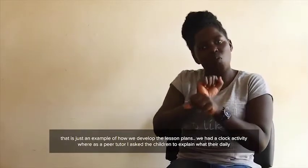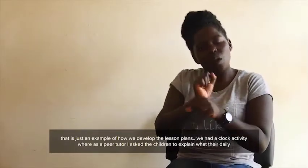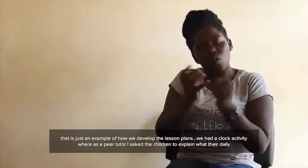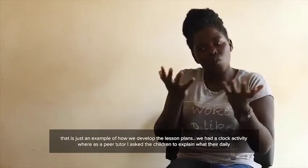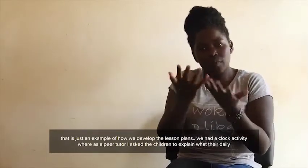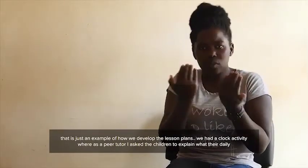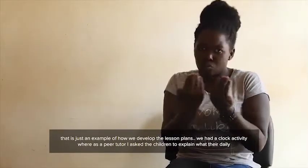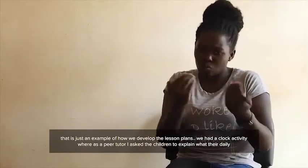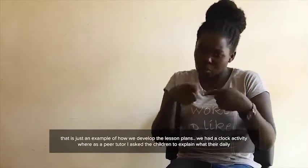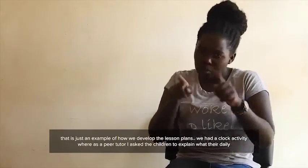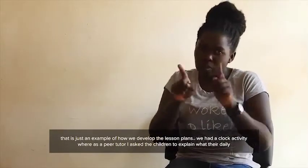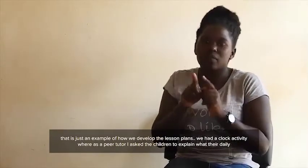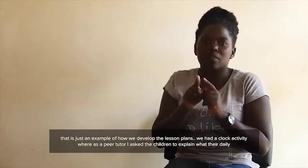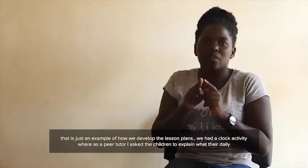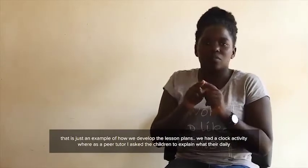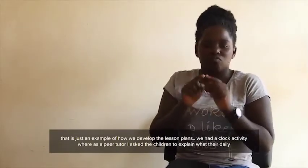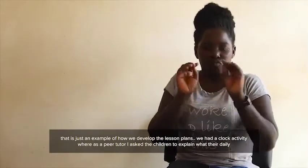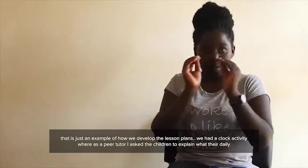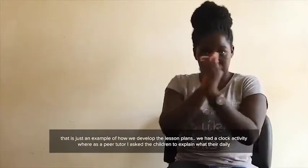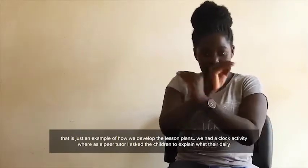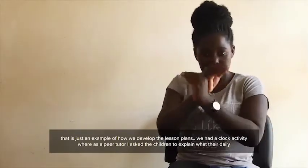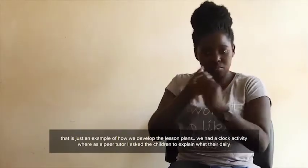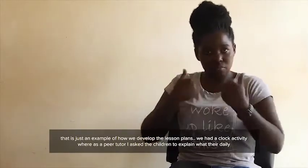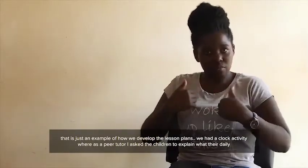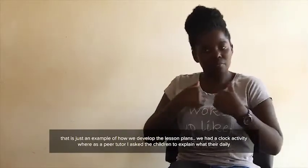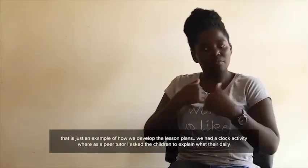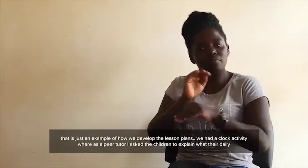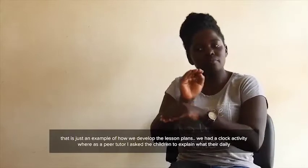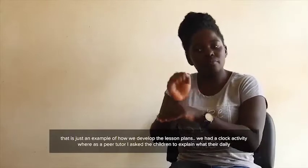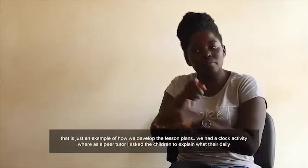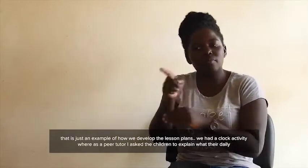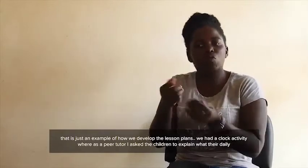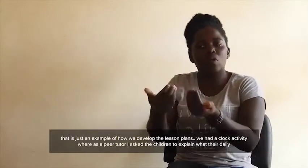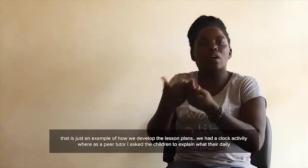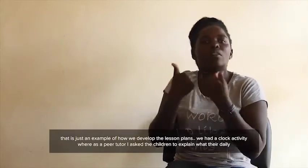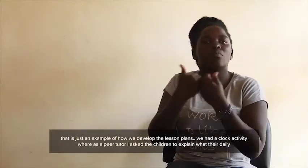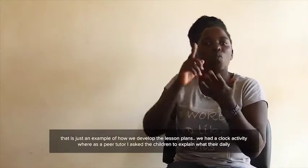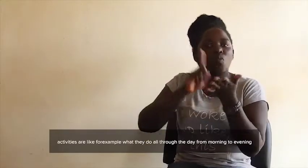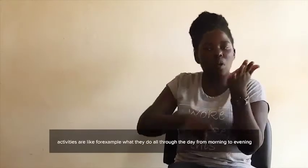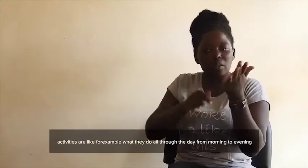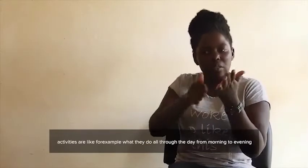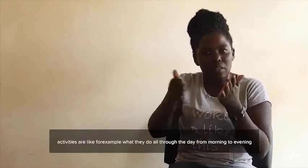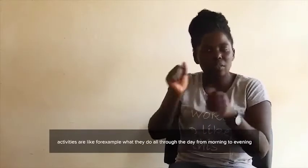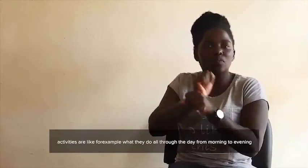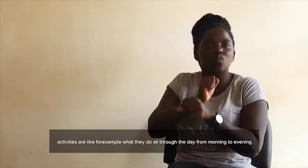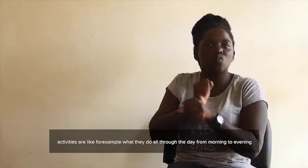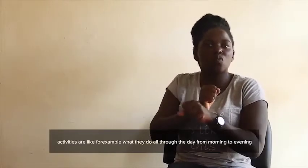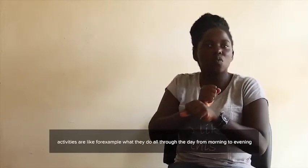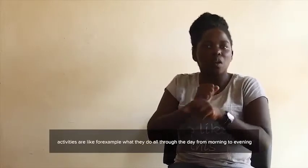where as a peer tutor, I asked the children to explain what their